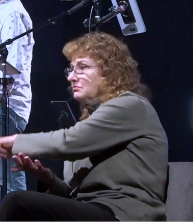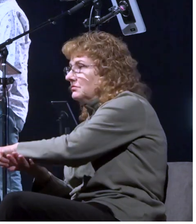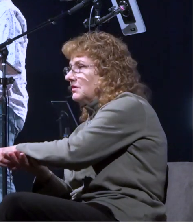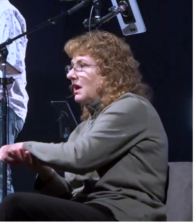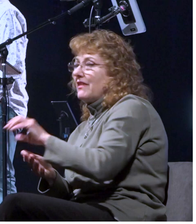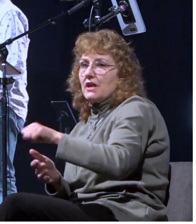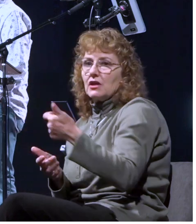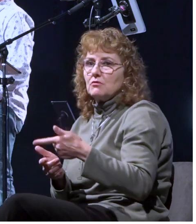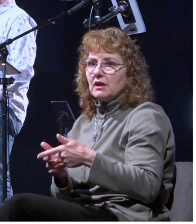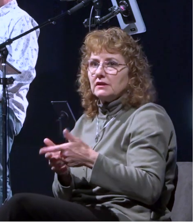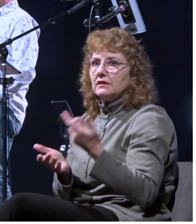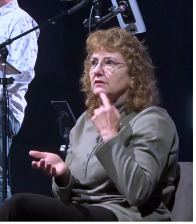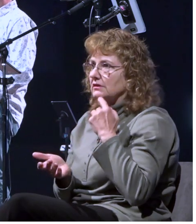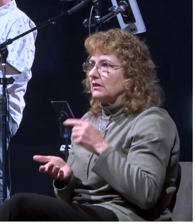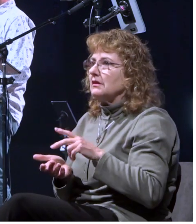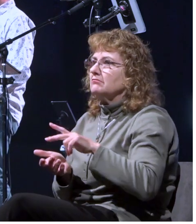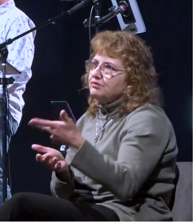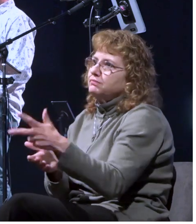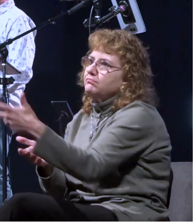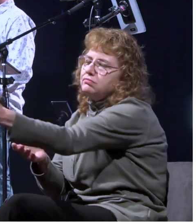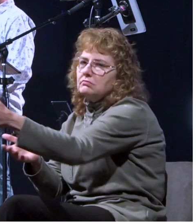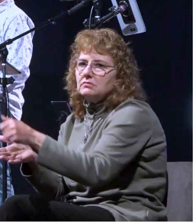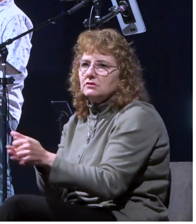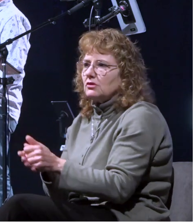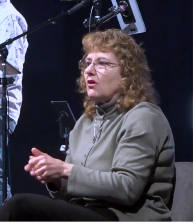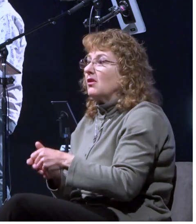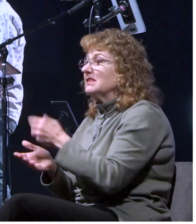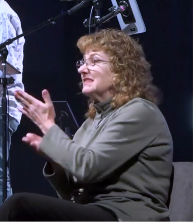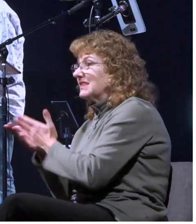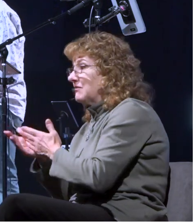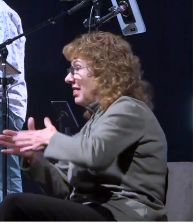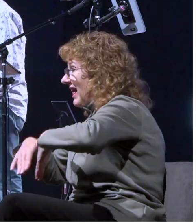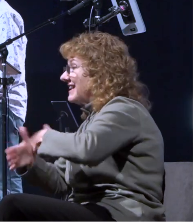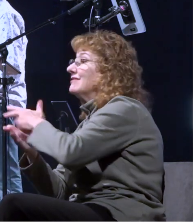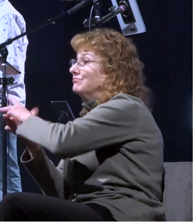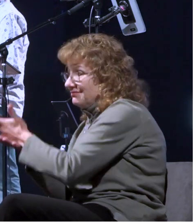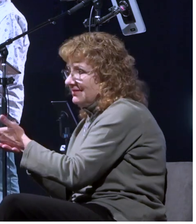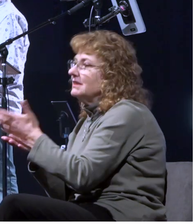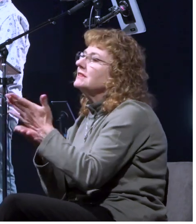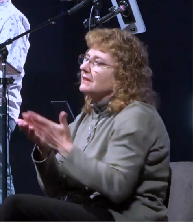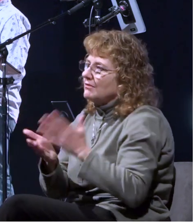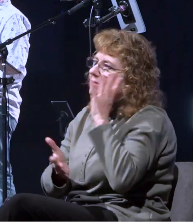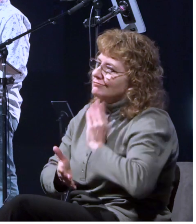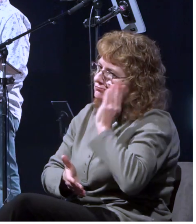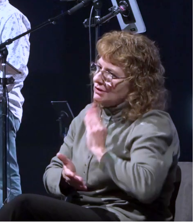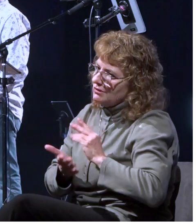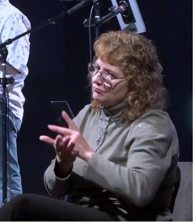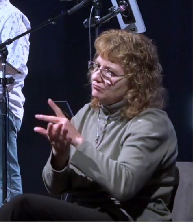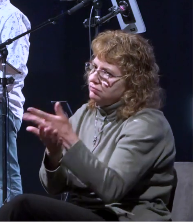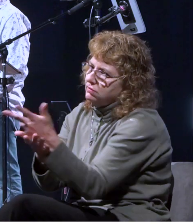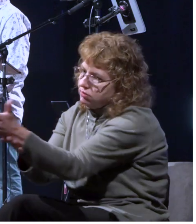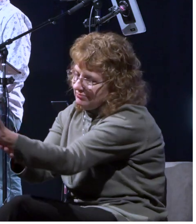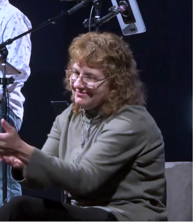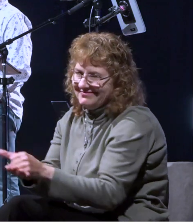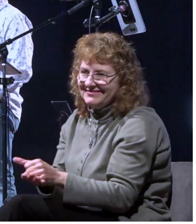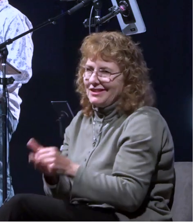well there's two types of people in this world as it pertains to shipwrecks those have experienced shipwreck and those that are going to